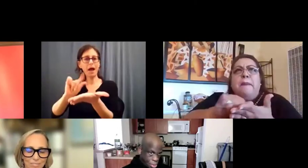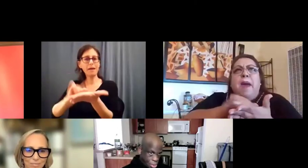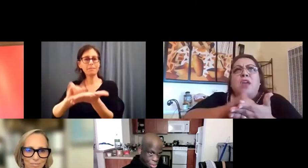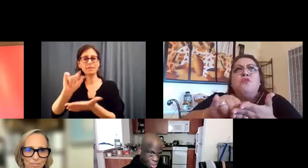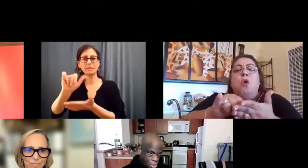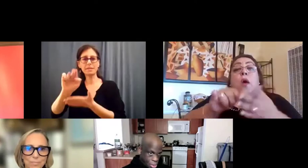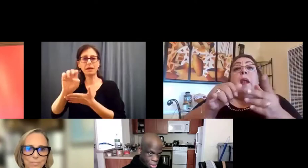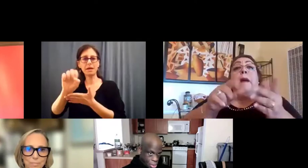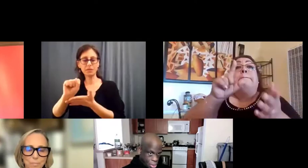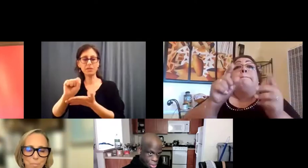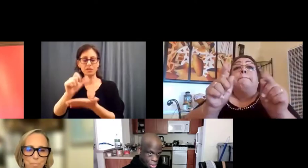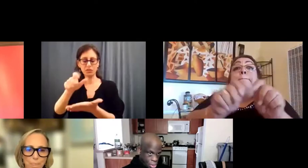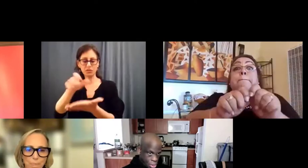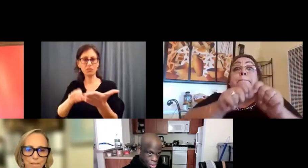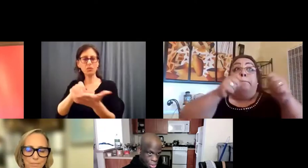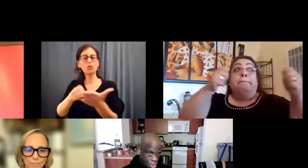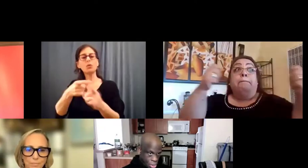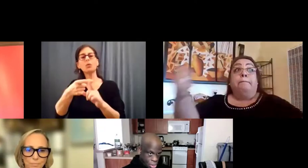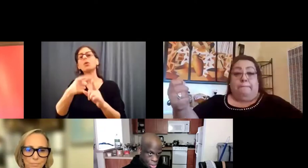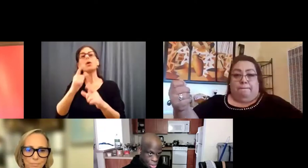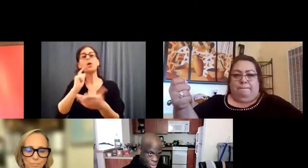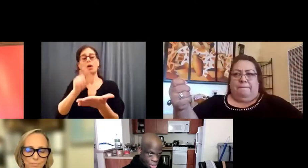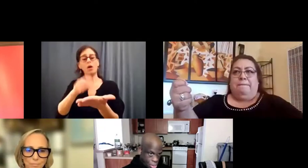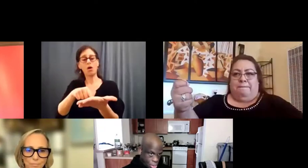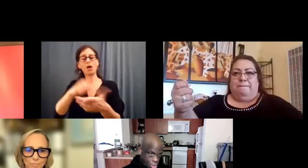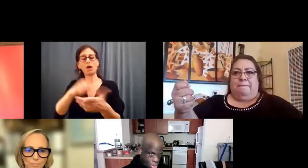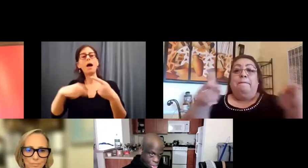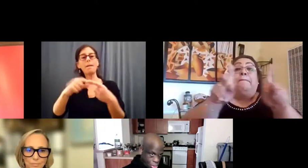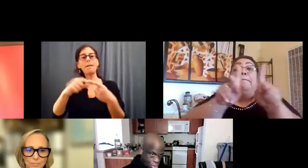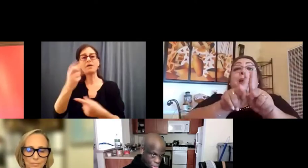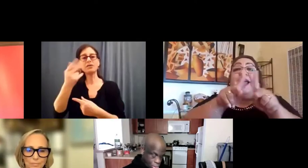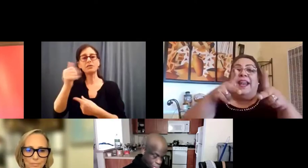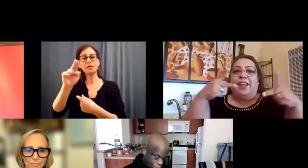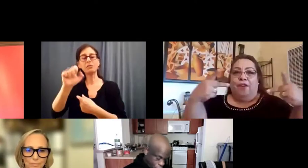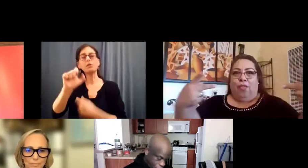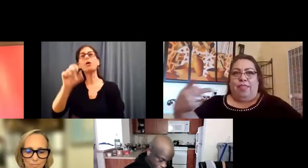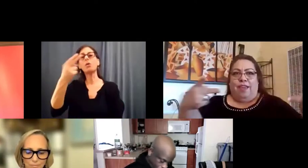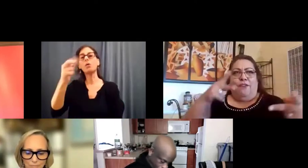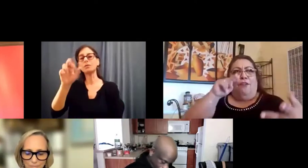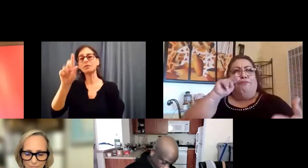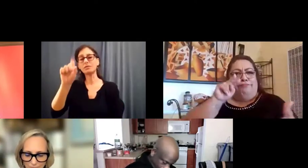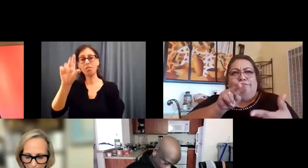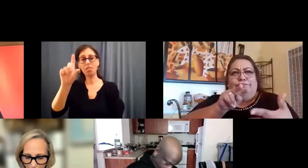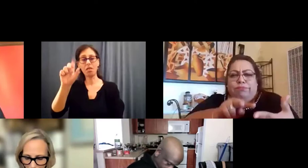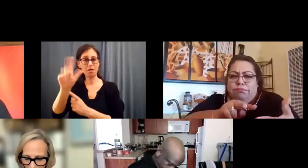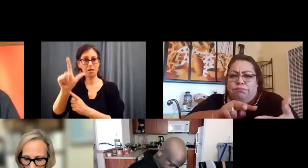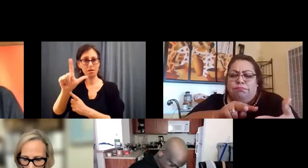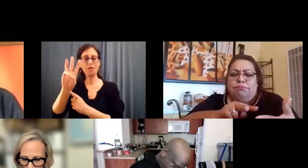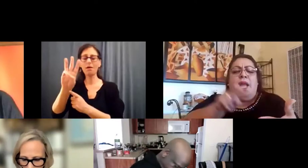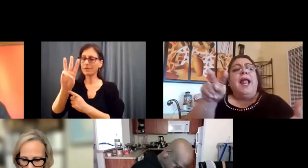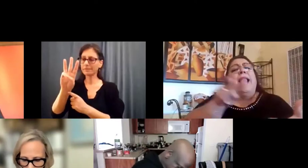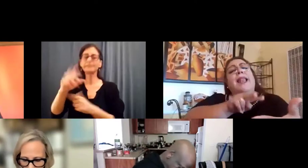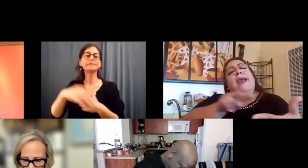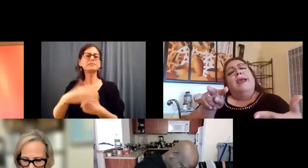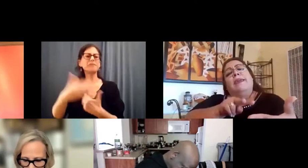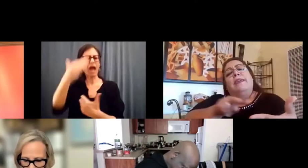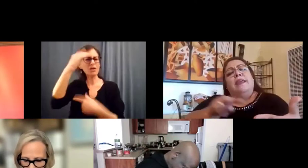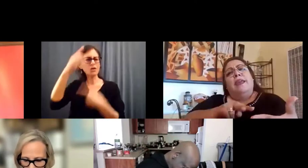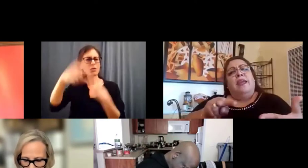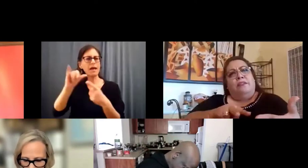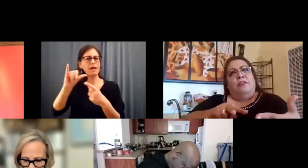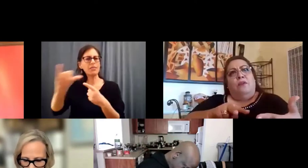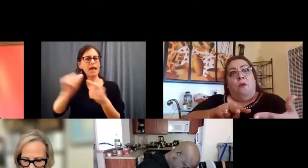in the film, written by William Roden, about Chamequa Holtzclaw. And I knew of her because